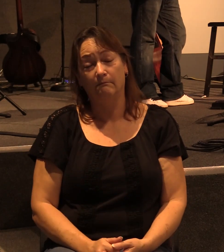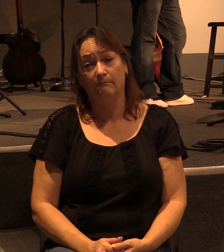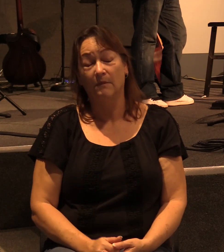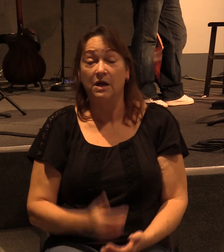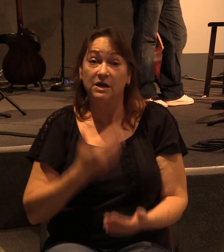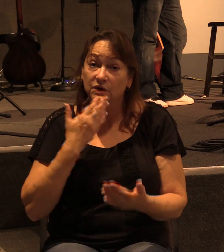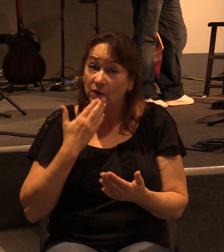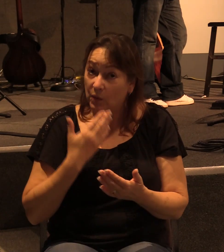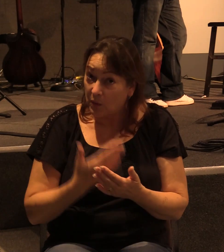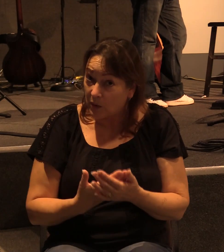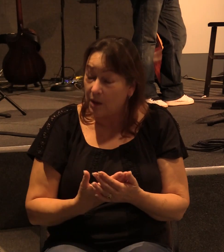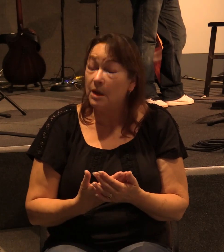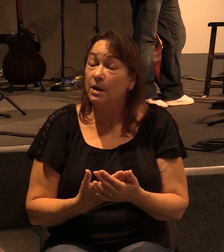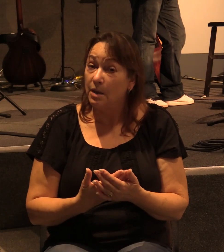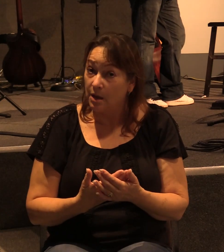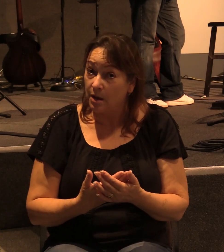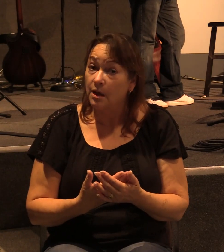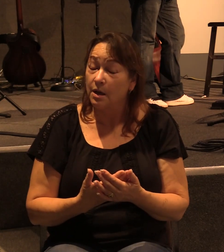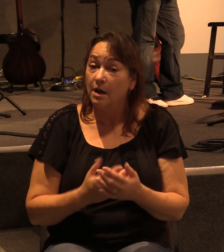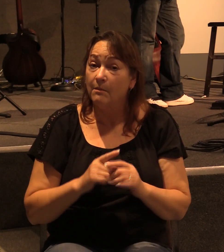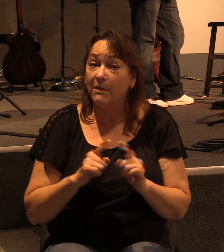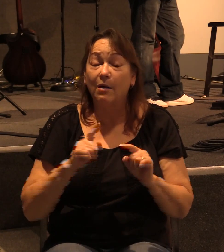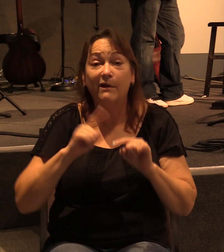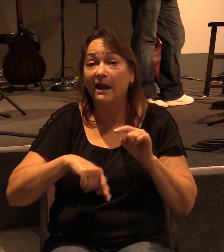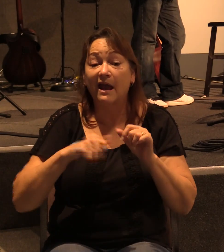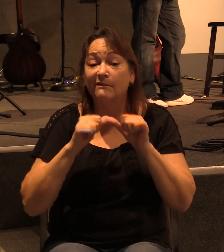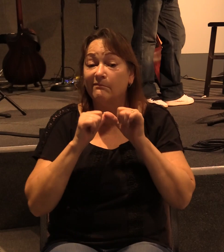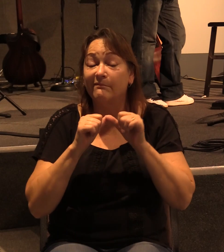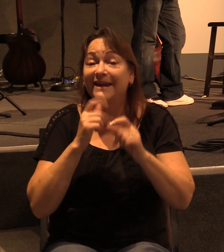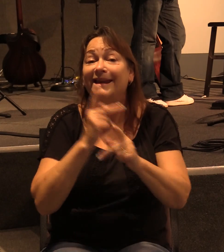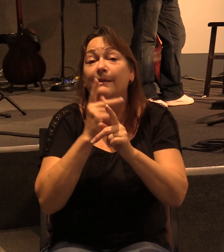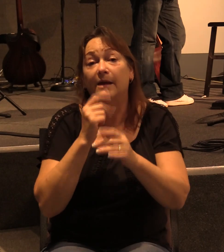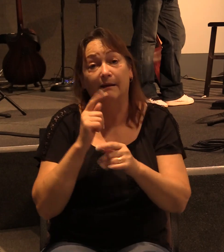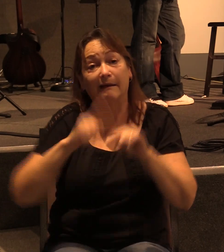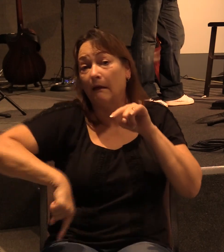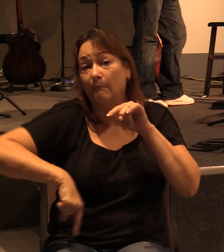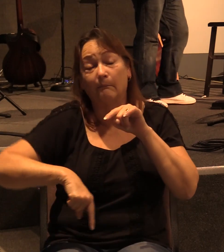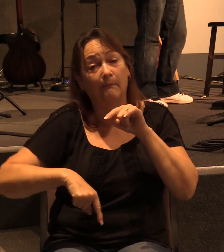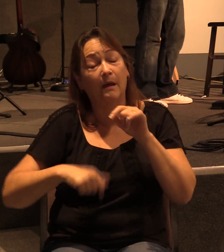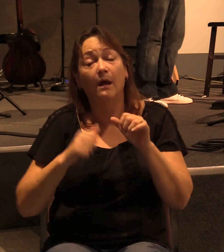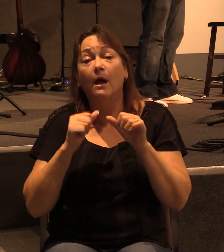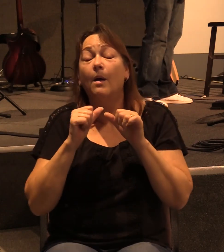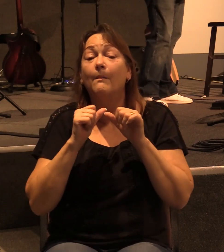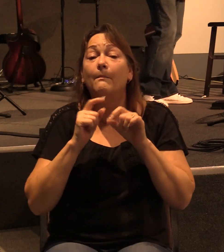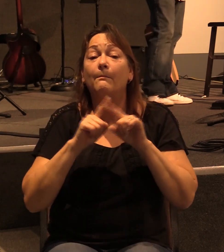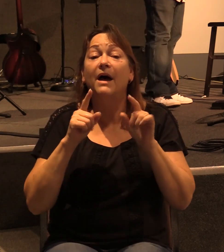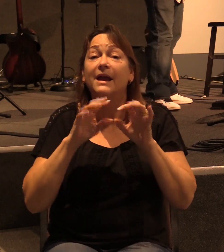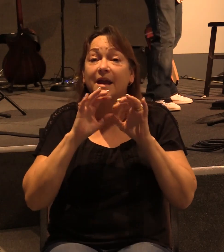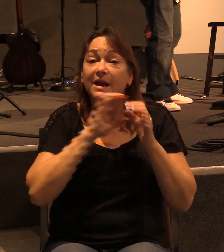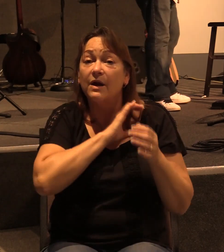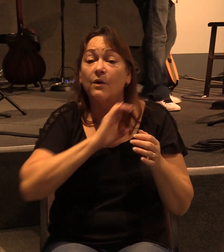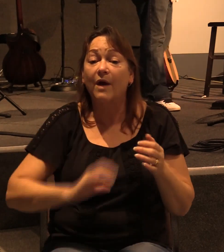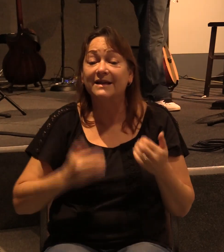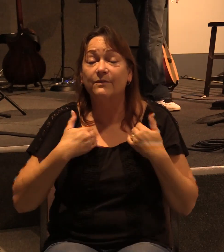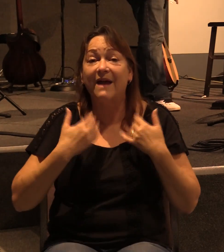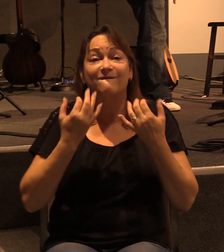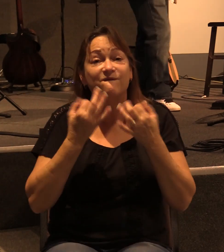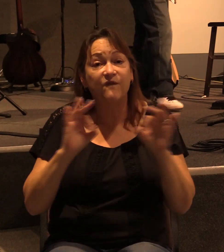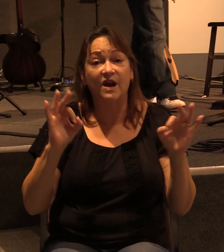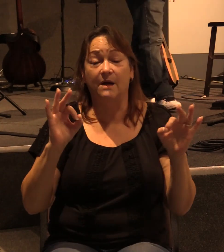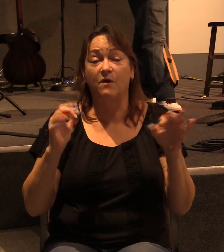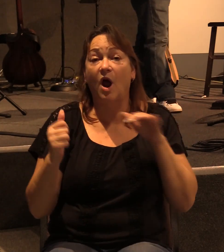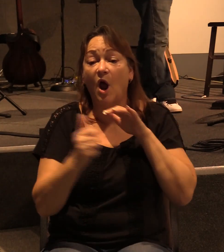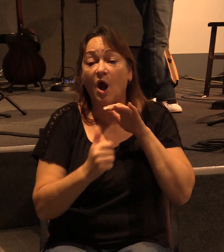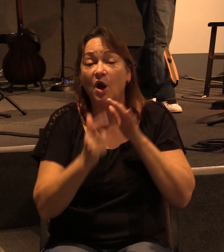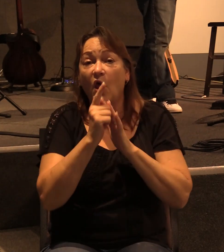it's good but we can't keep it. But in Christ, we have freedom. We're not